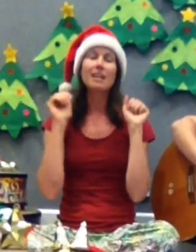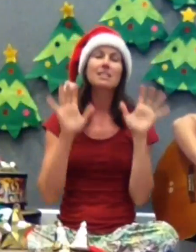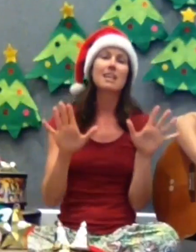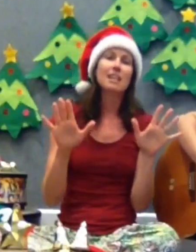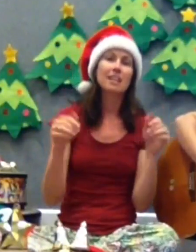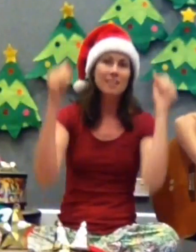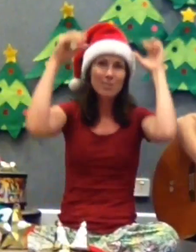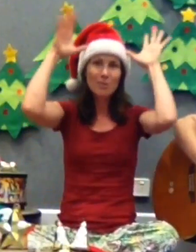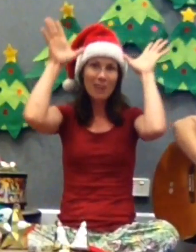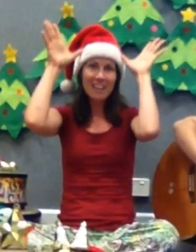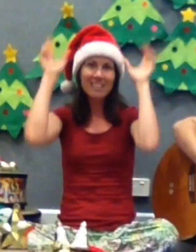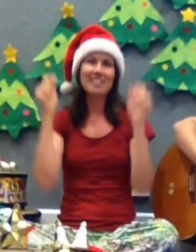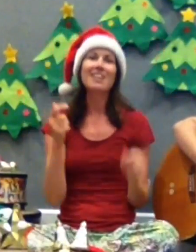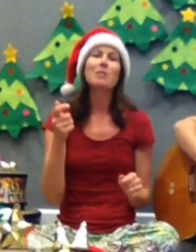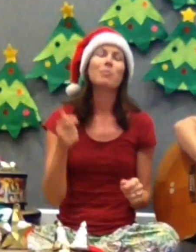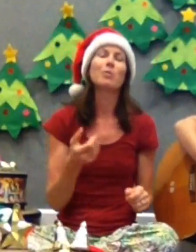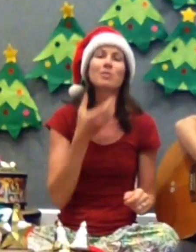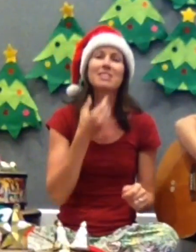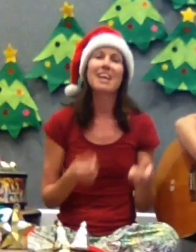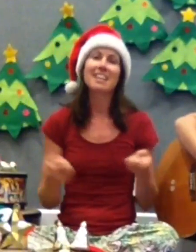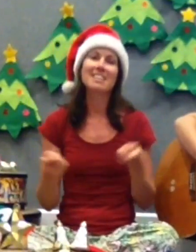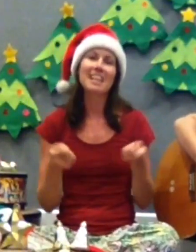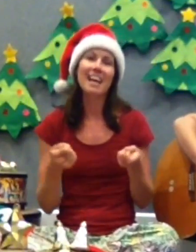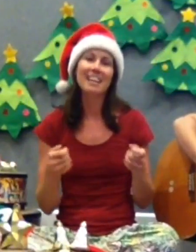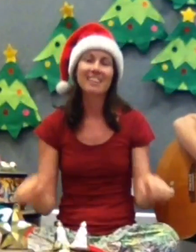Ten little reindeer pulling Santa's sleigh